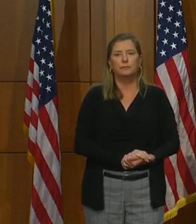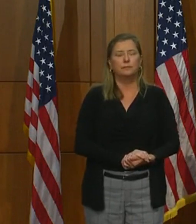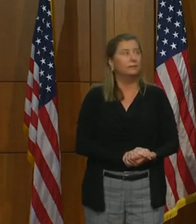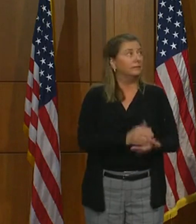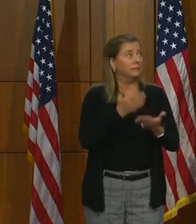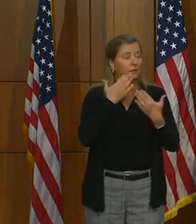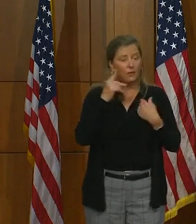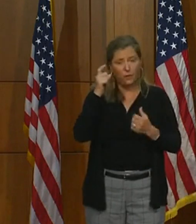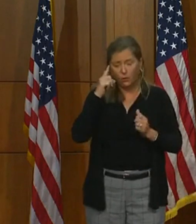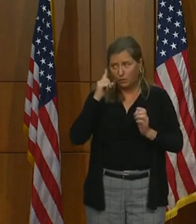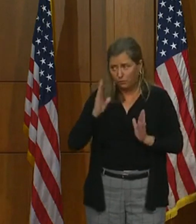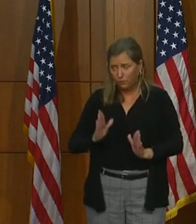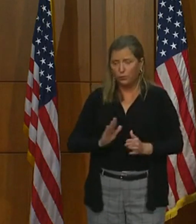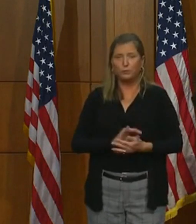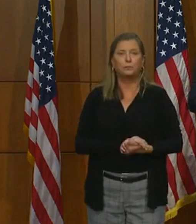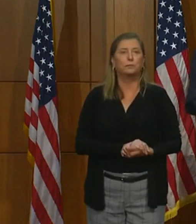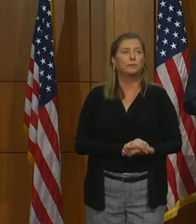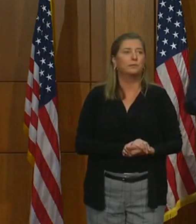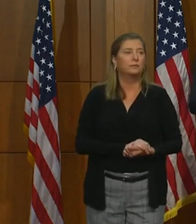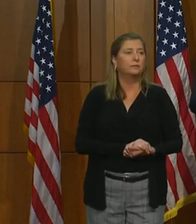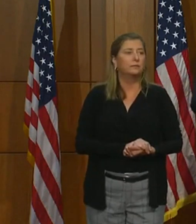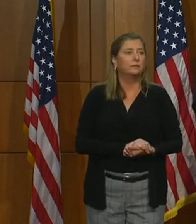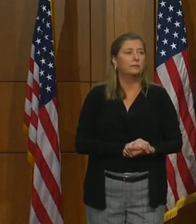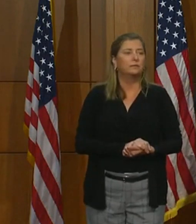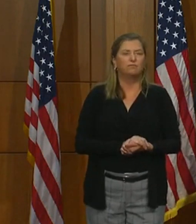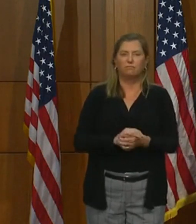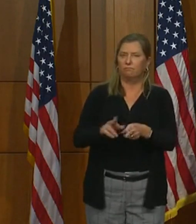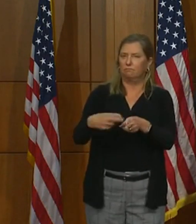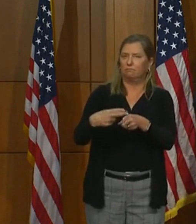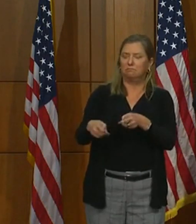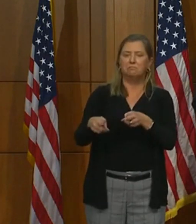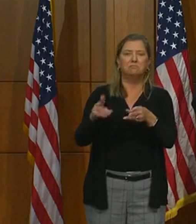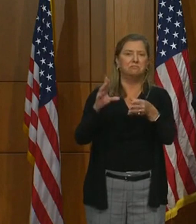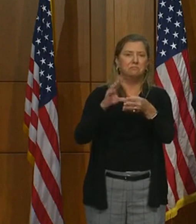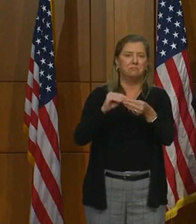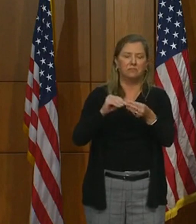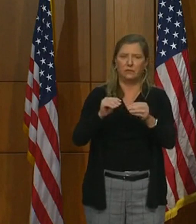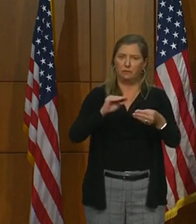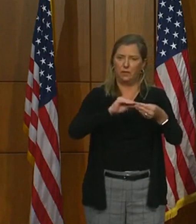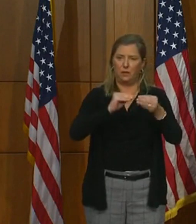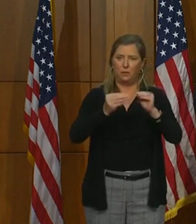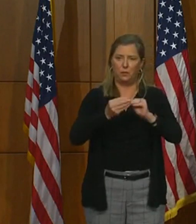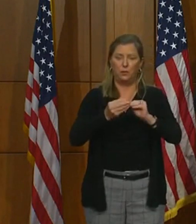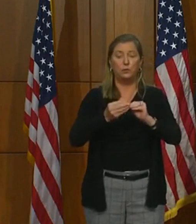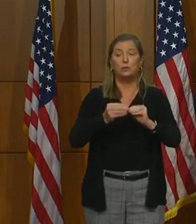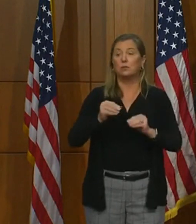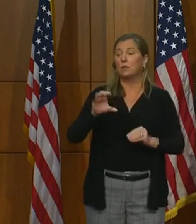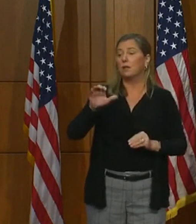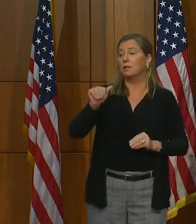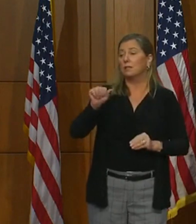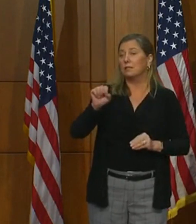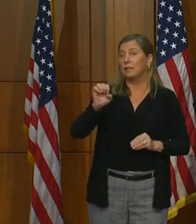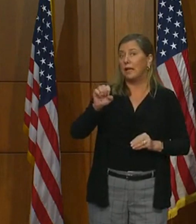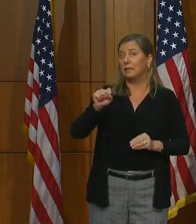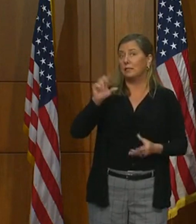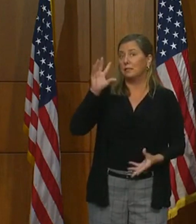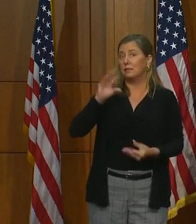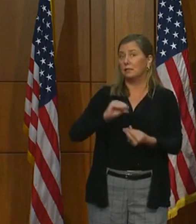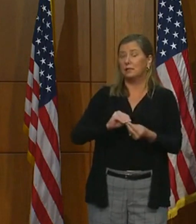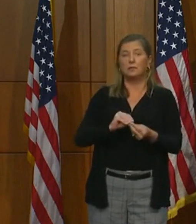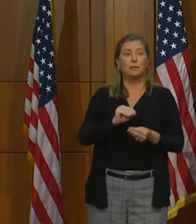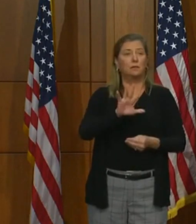Thank you, Governor. Just very quickly on the numbers. Our cases now stand at